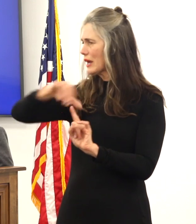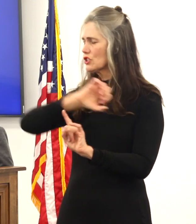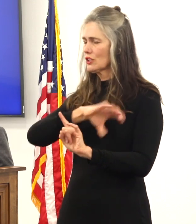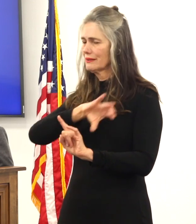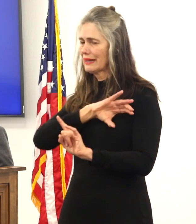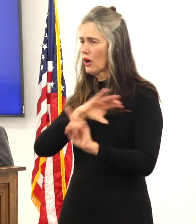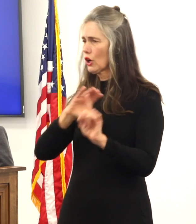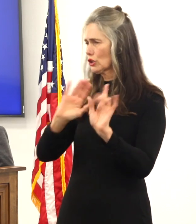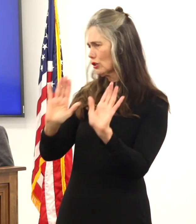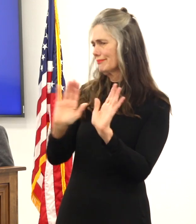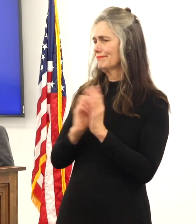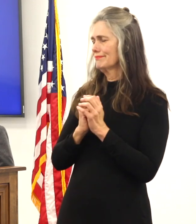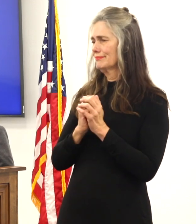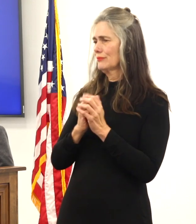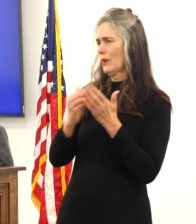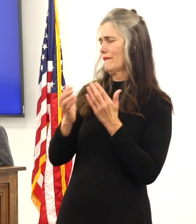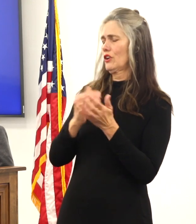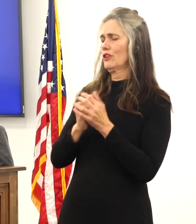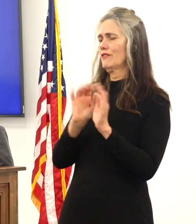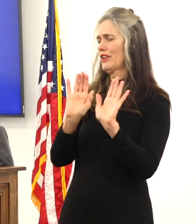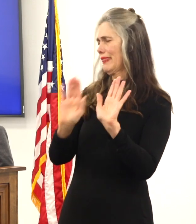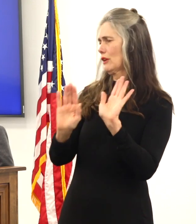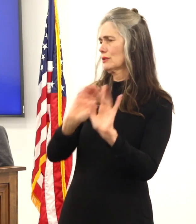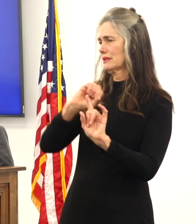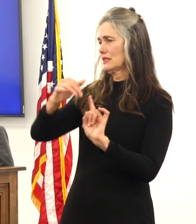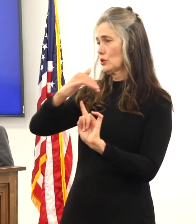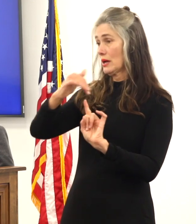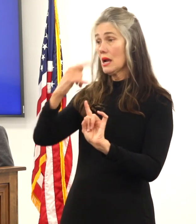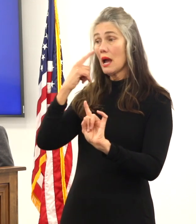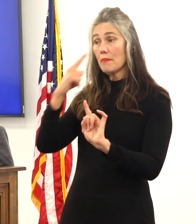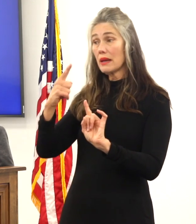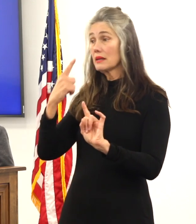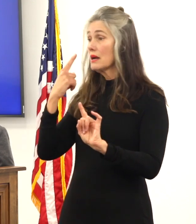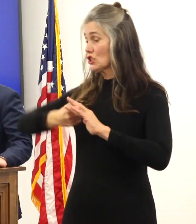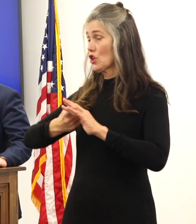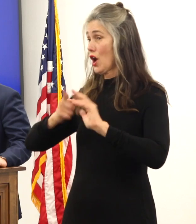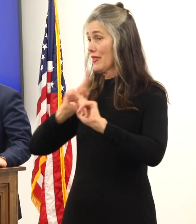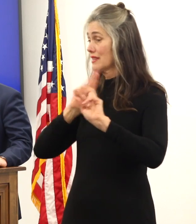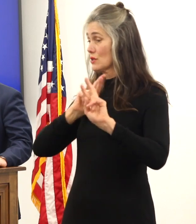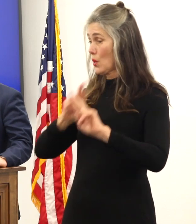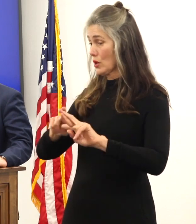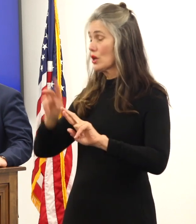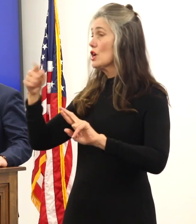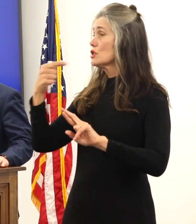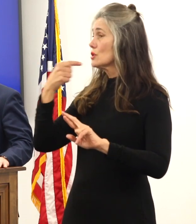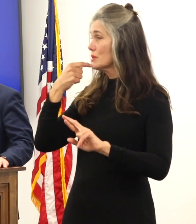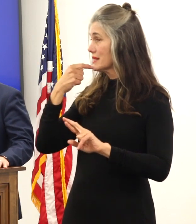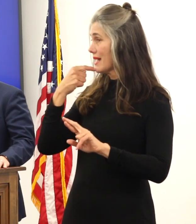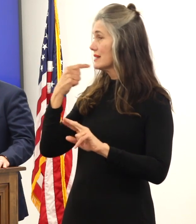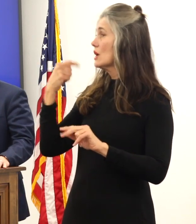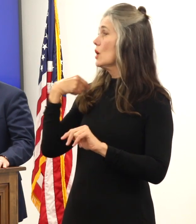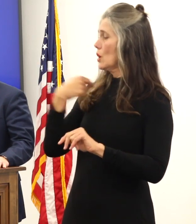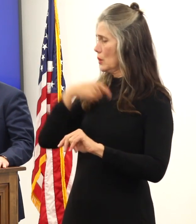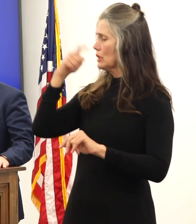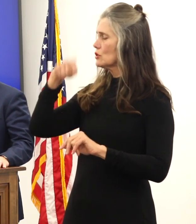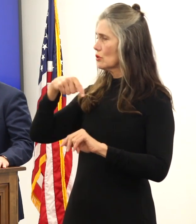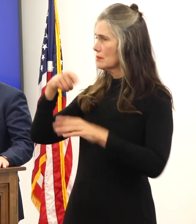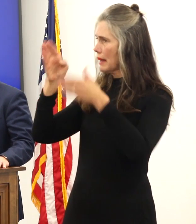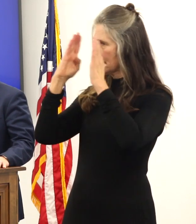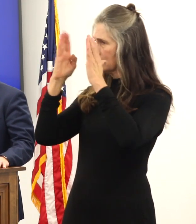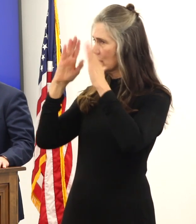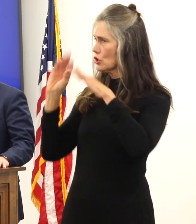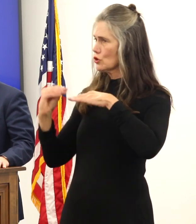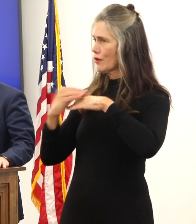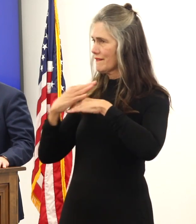family units we are actually recommending that that cease to happen right we're not taking we're not taking this lightly we